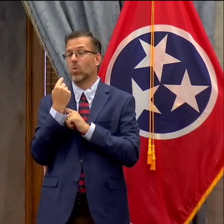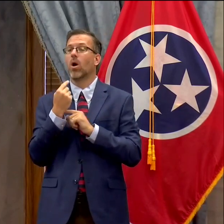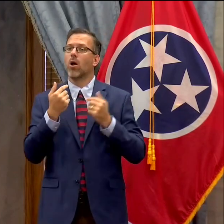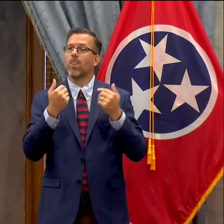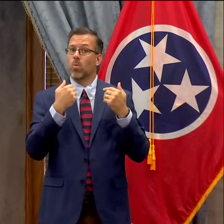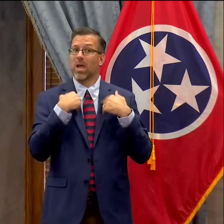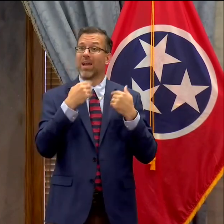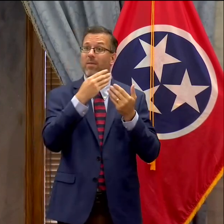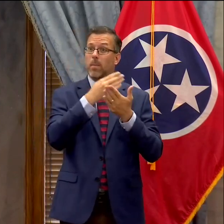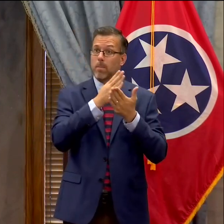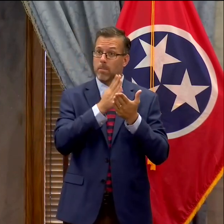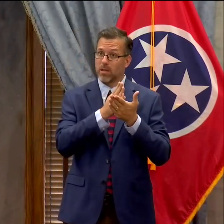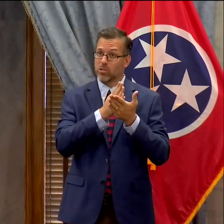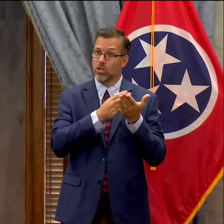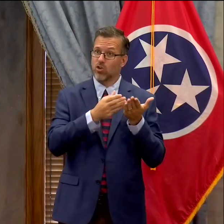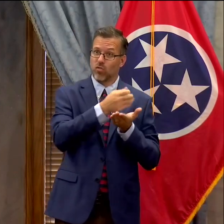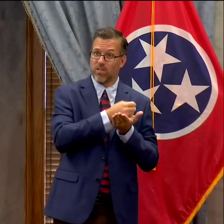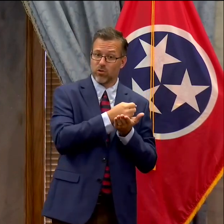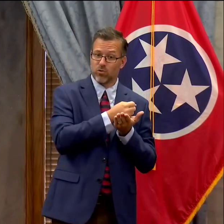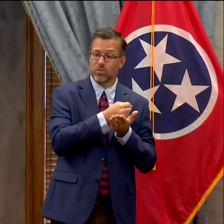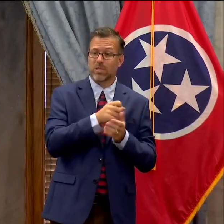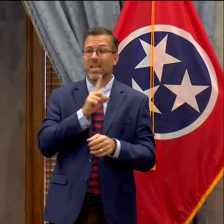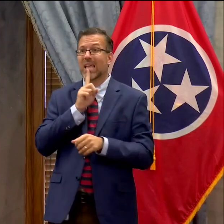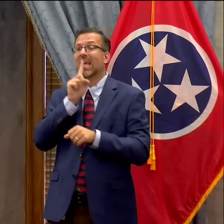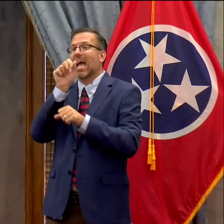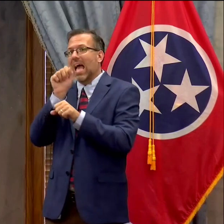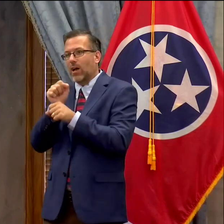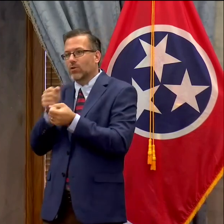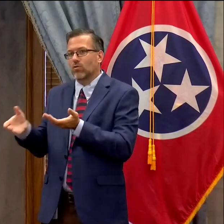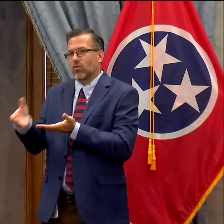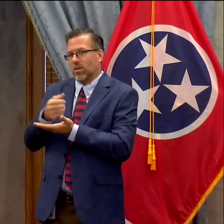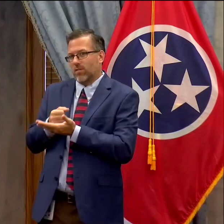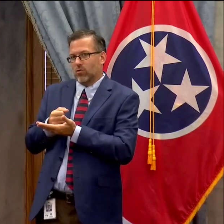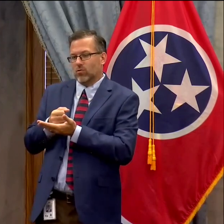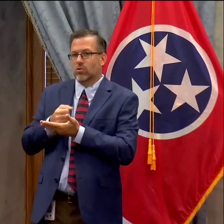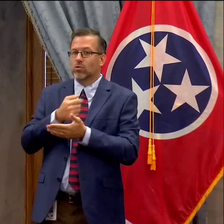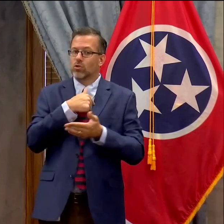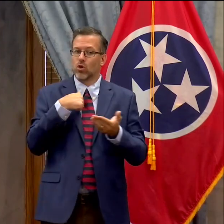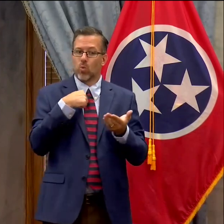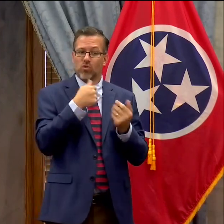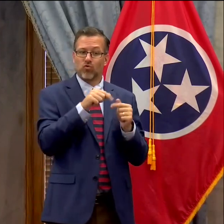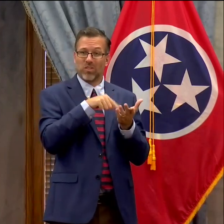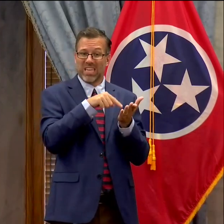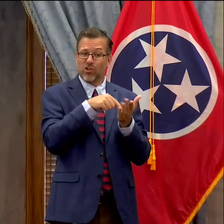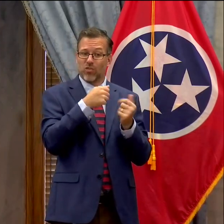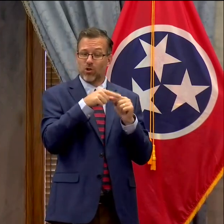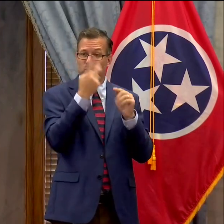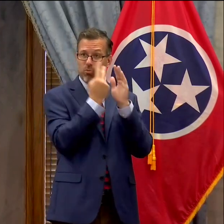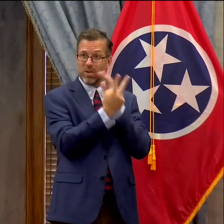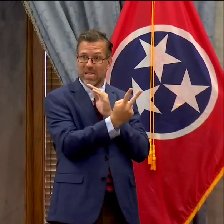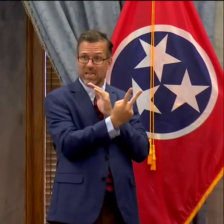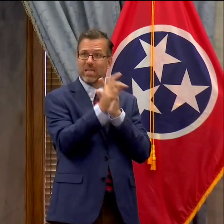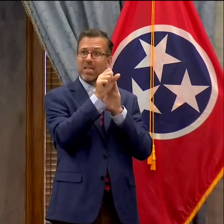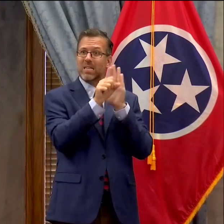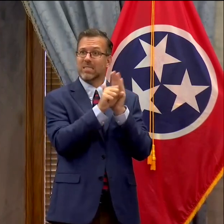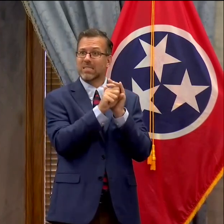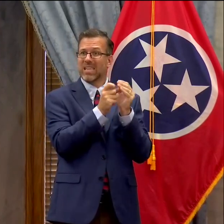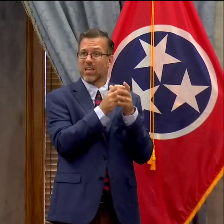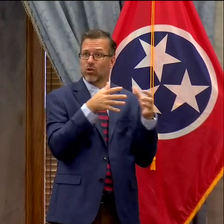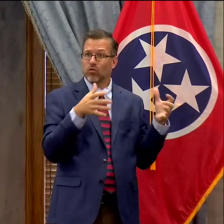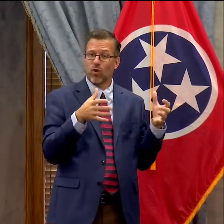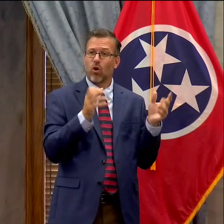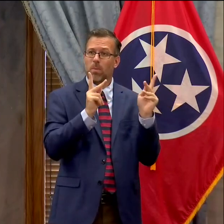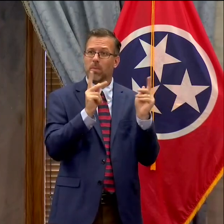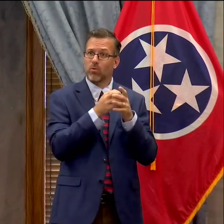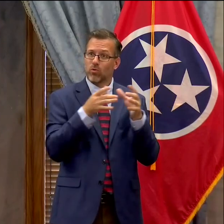so you you pay you base your budget on what anticipated revenues are going to be as as a state grows as its population grows as